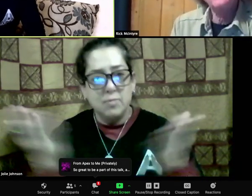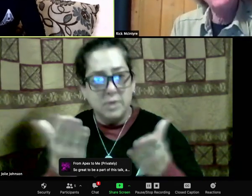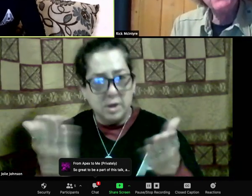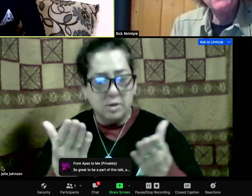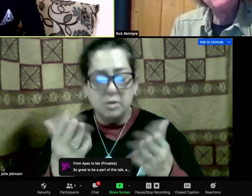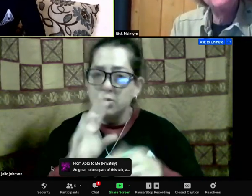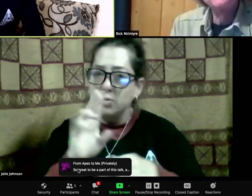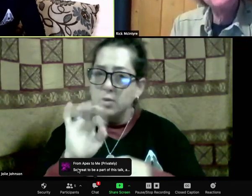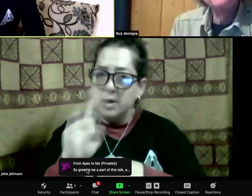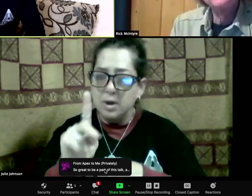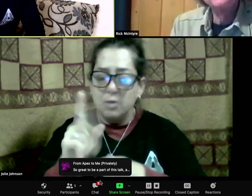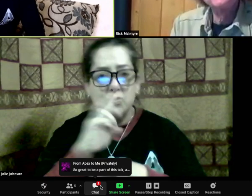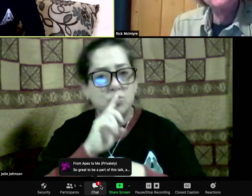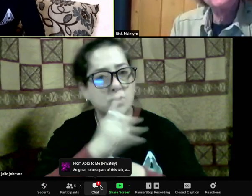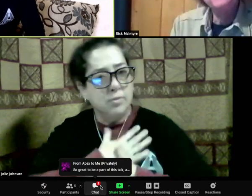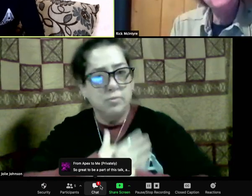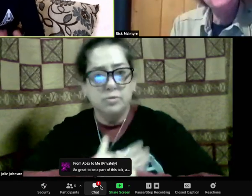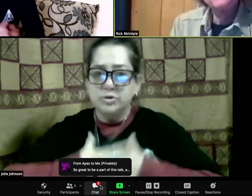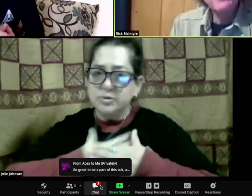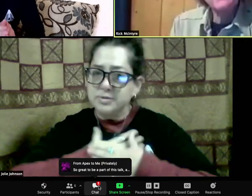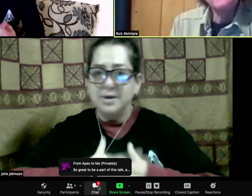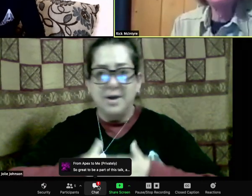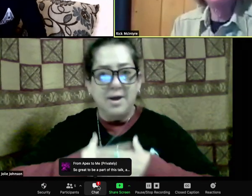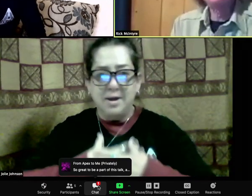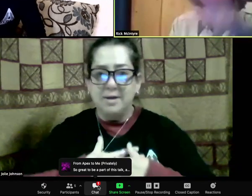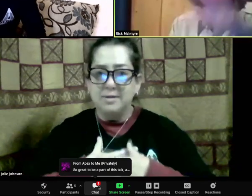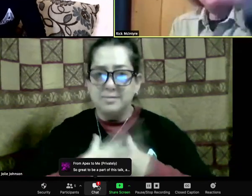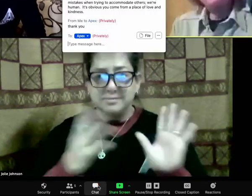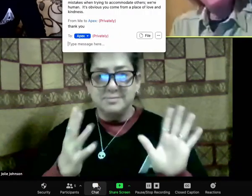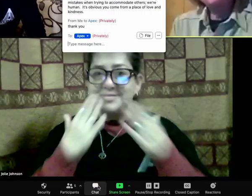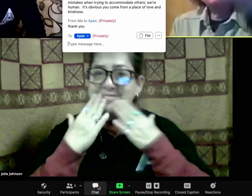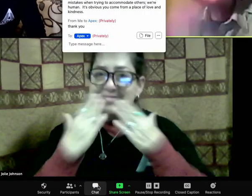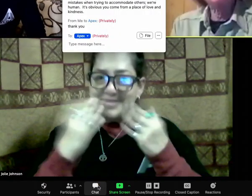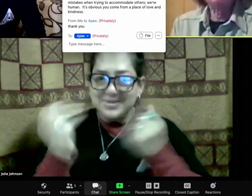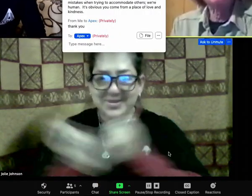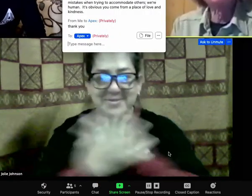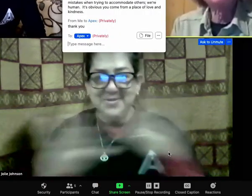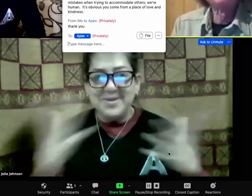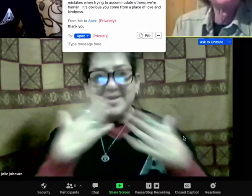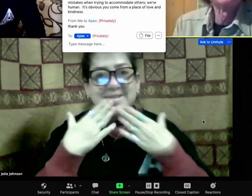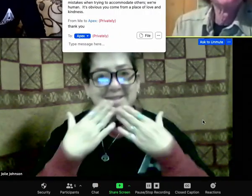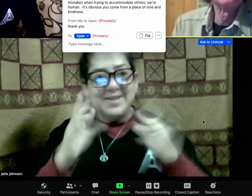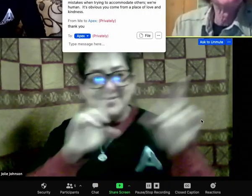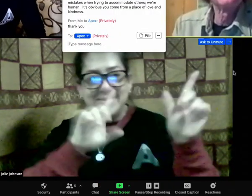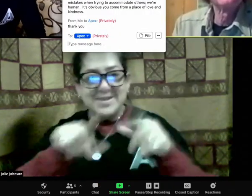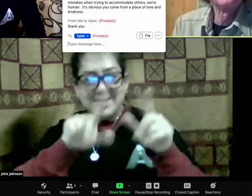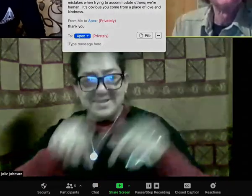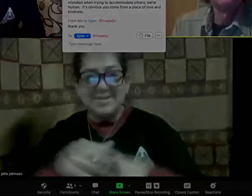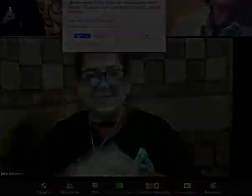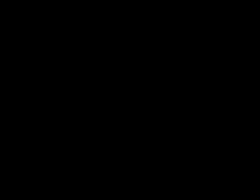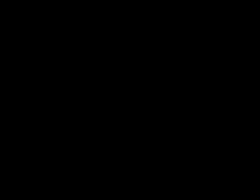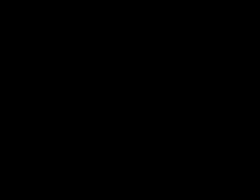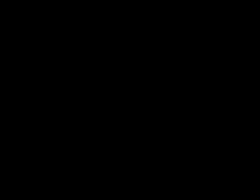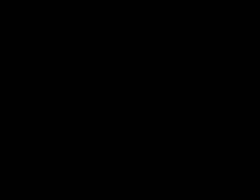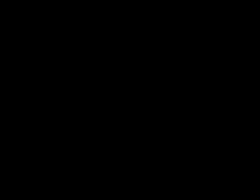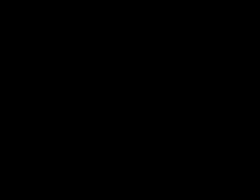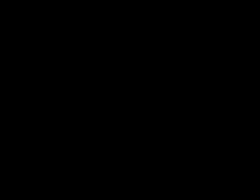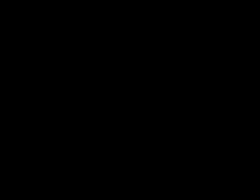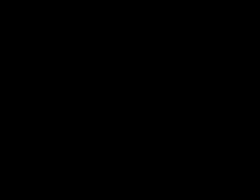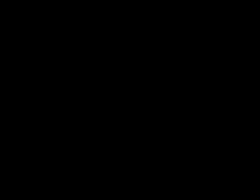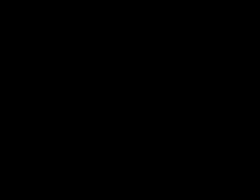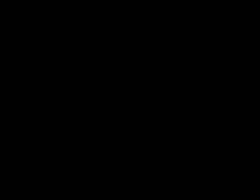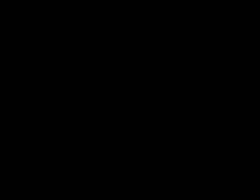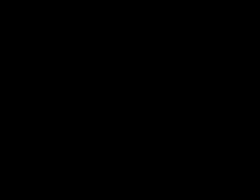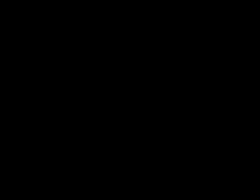someone's story, they never truly leave us. You know, whether it's a wolf, whether it's a pet, whether it's a